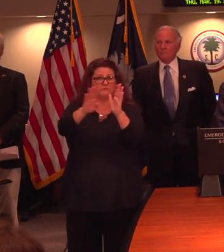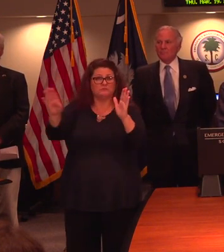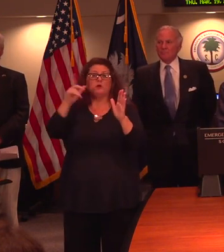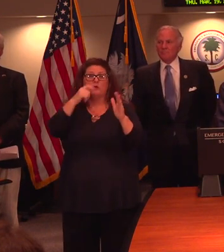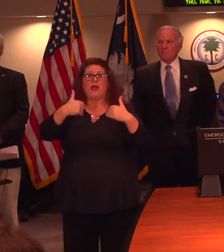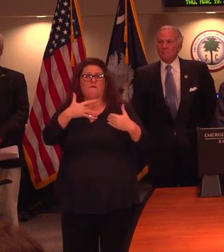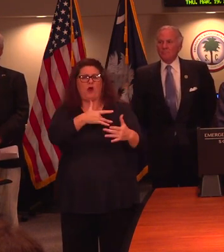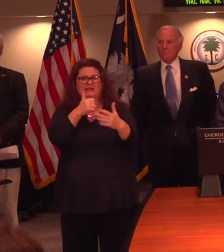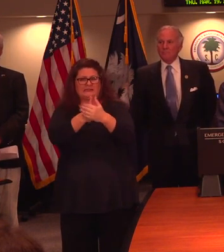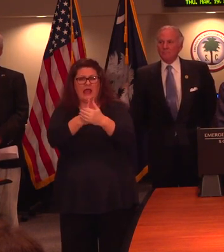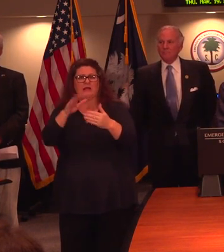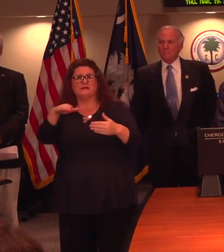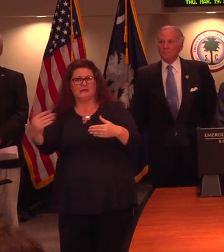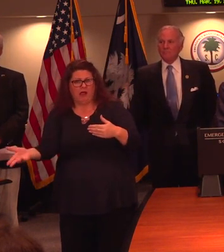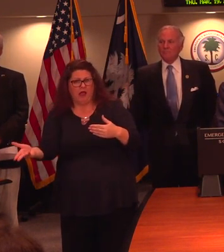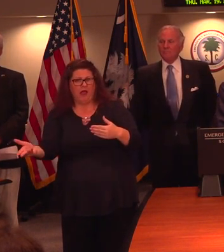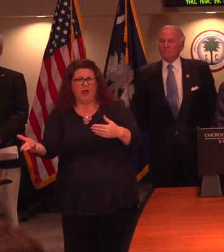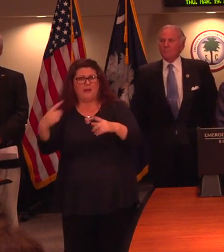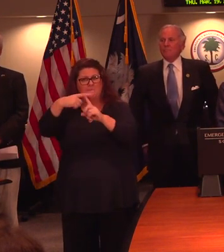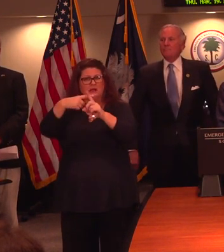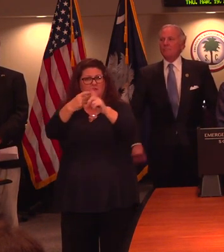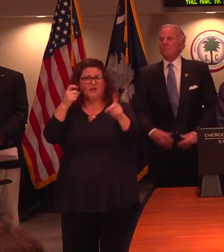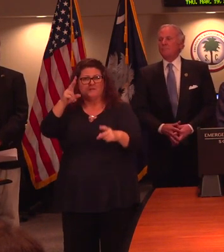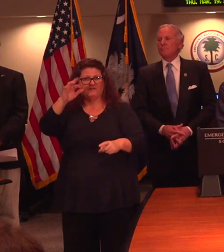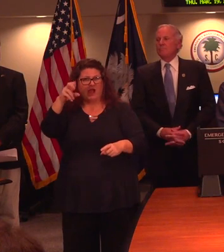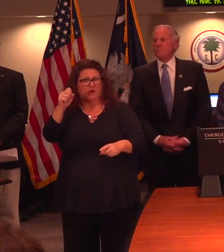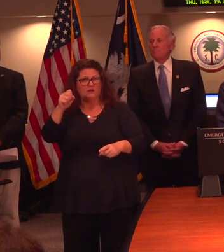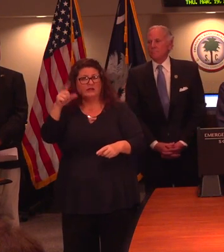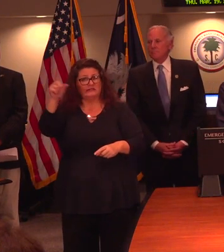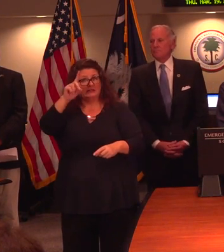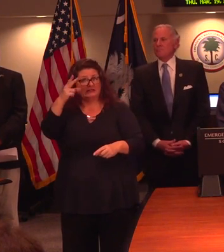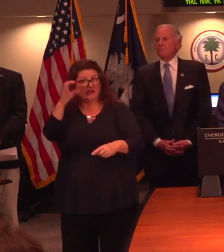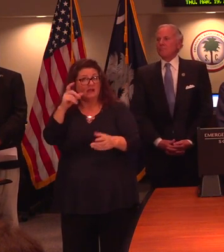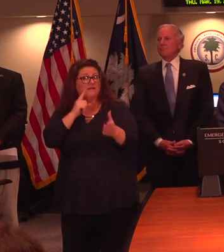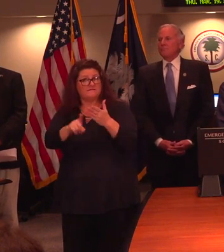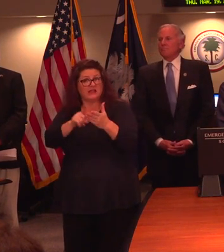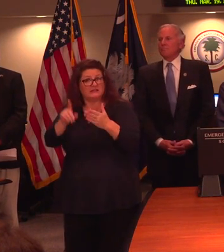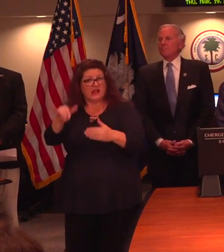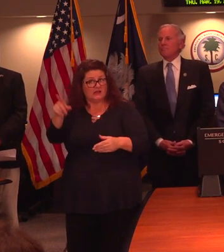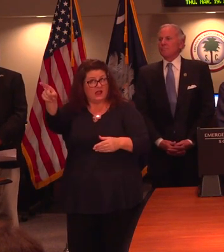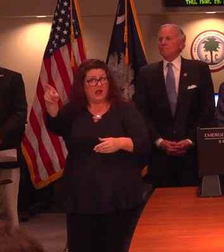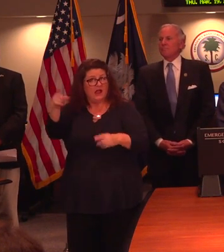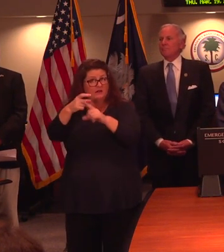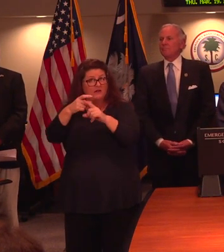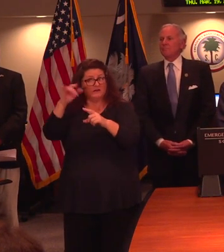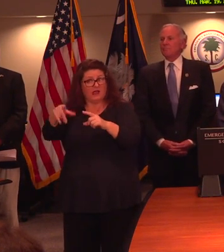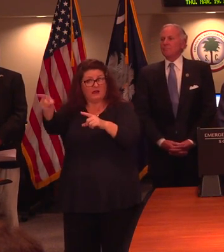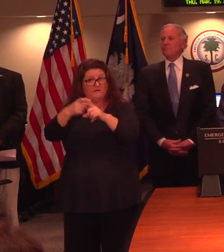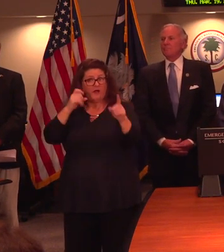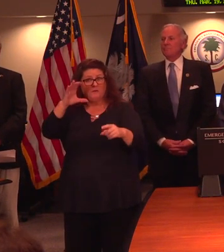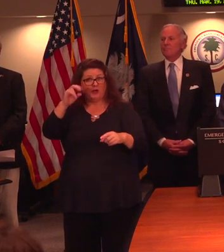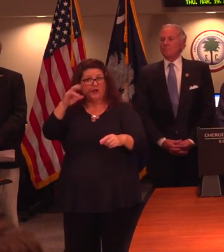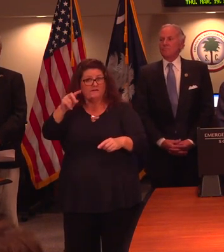positive for the virus. Is DHEC investigating that as a possible connection to this? I have not